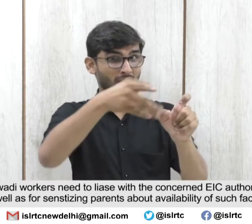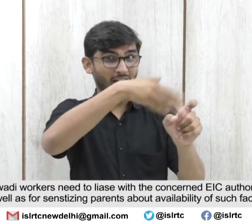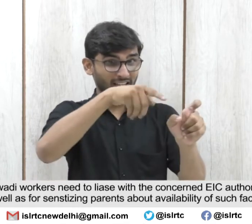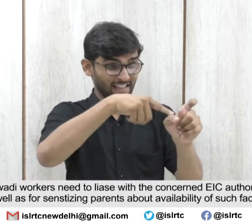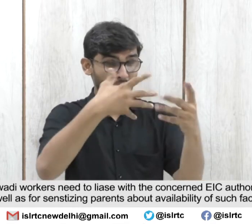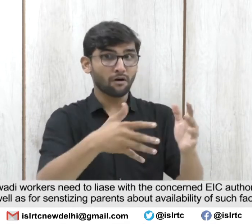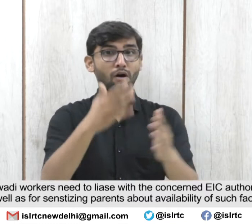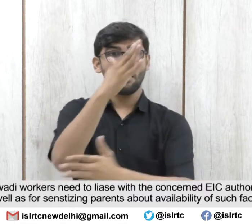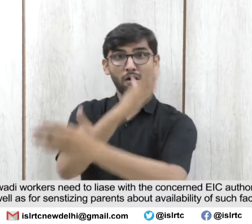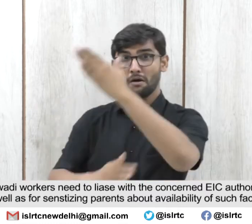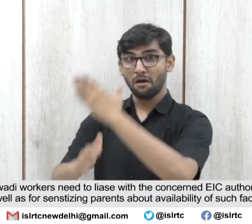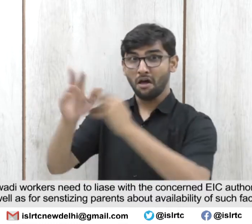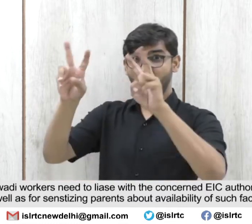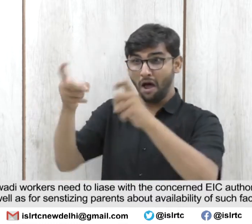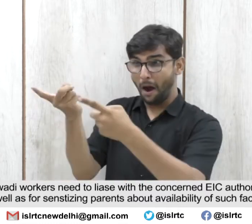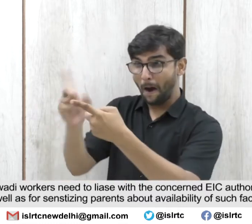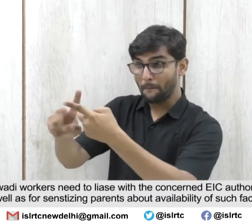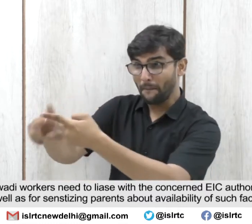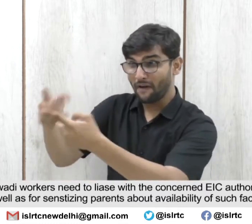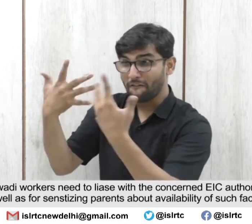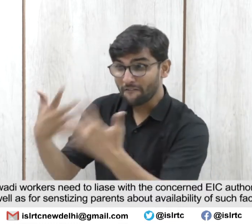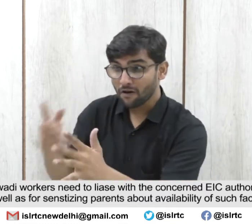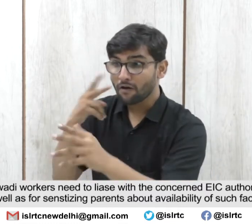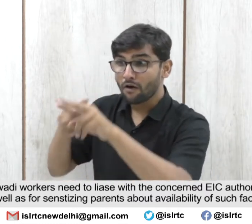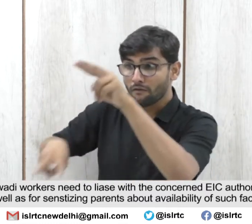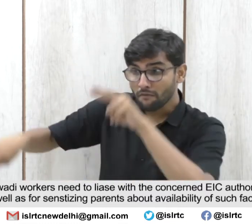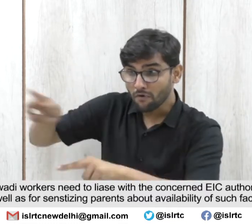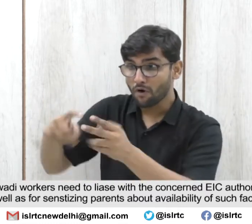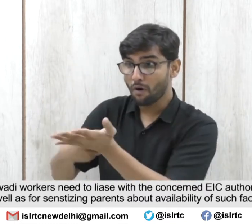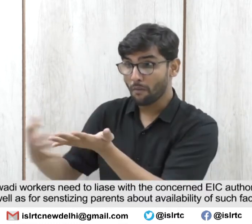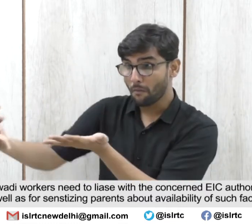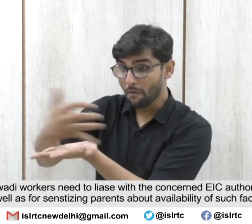EIC authorities for early reporting of risk cases,